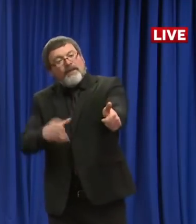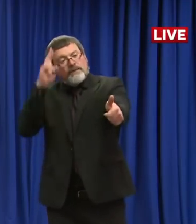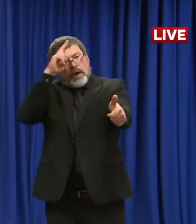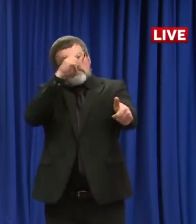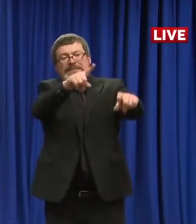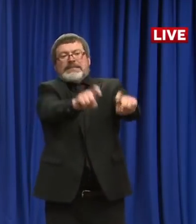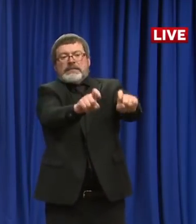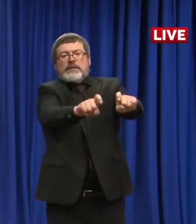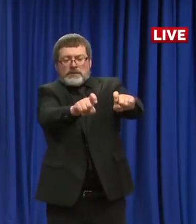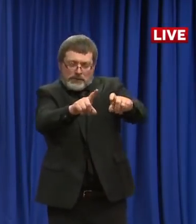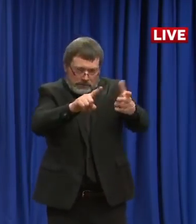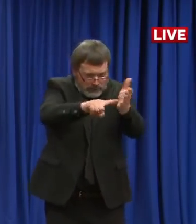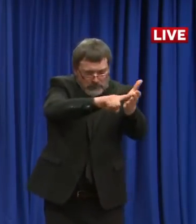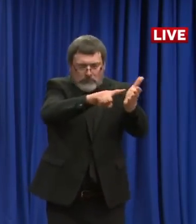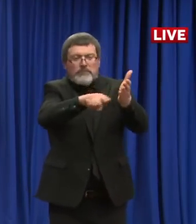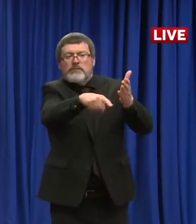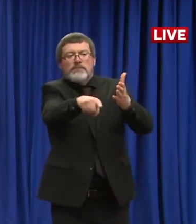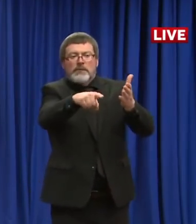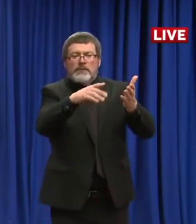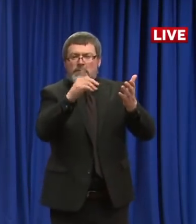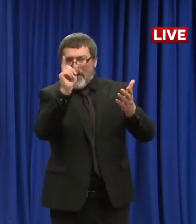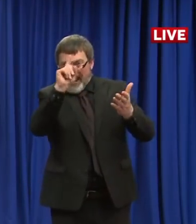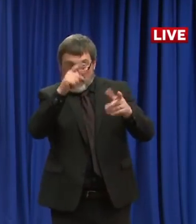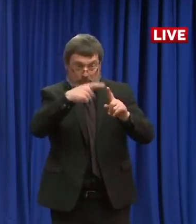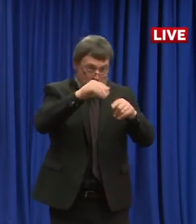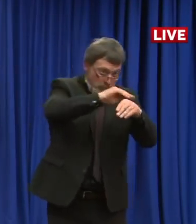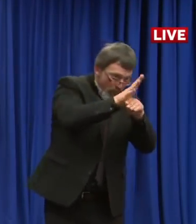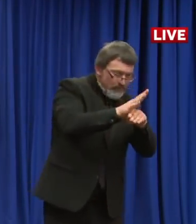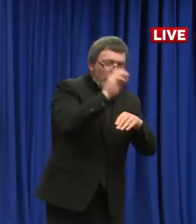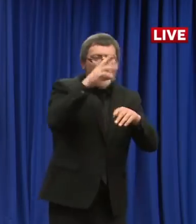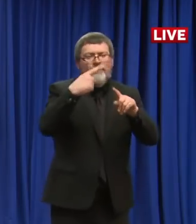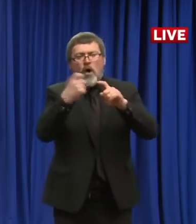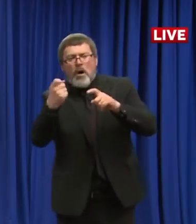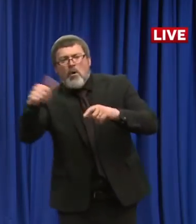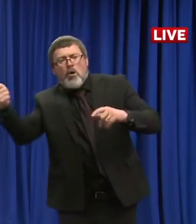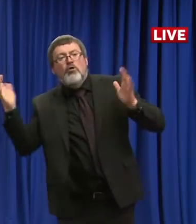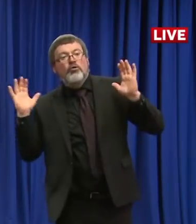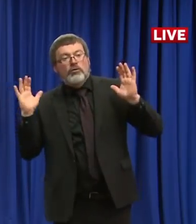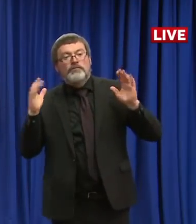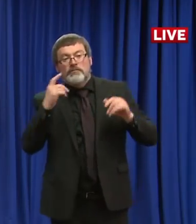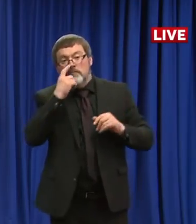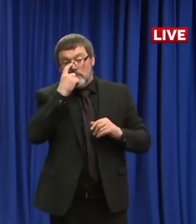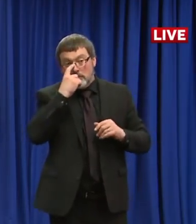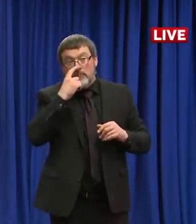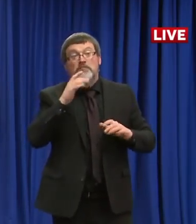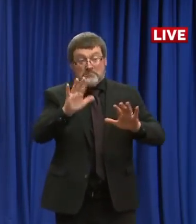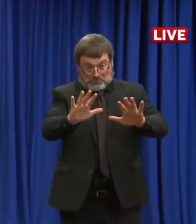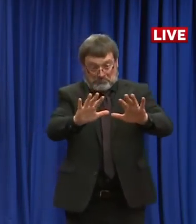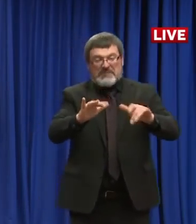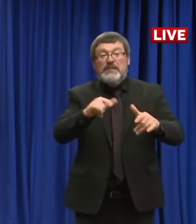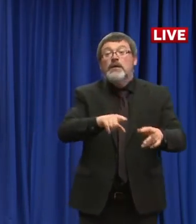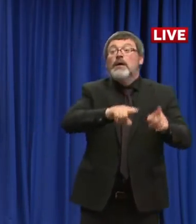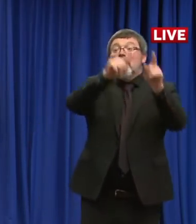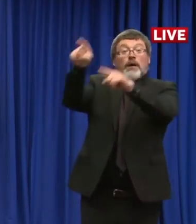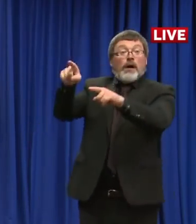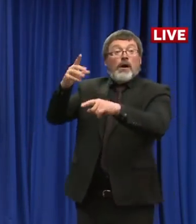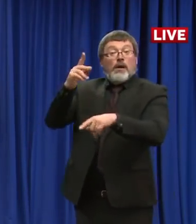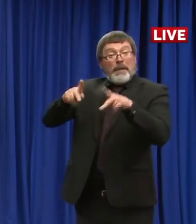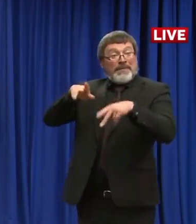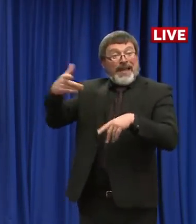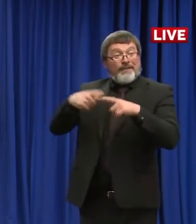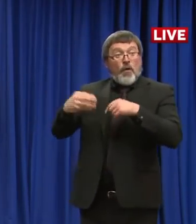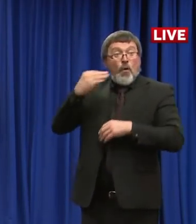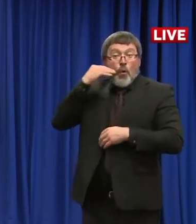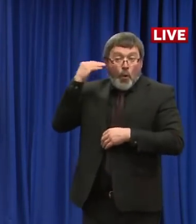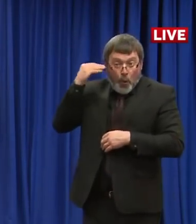aware of, um, situations where, um, people may pass away at home or they may pass away at a assisted living facility, for